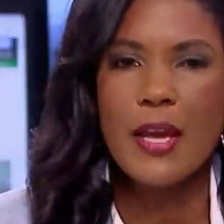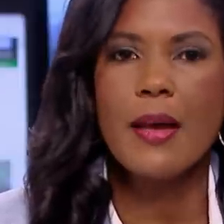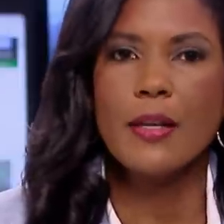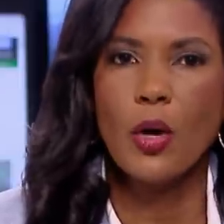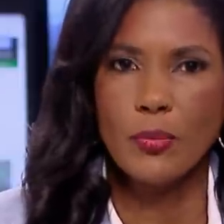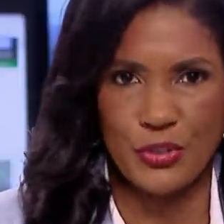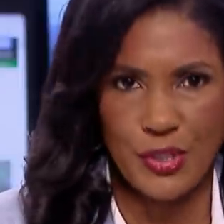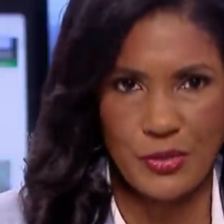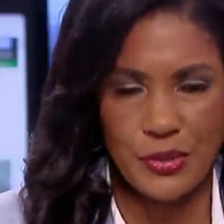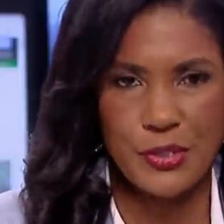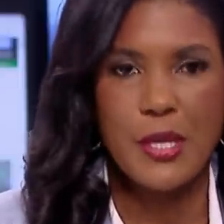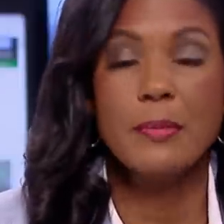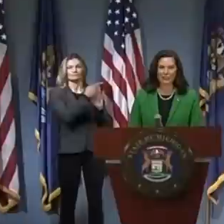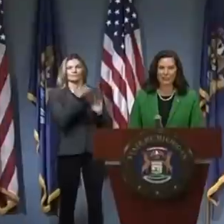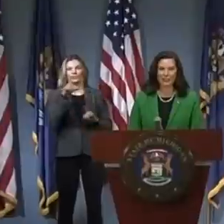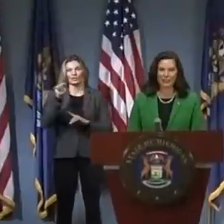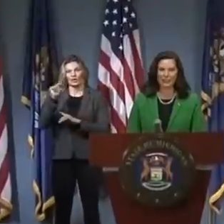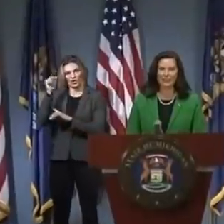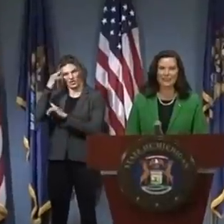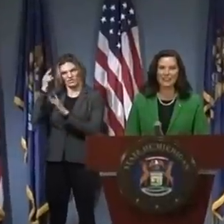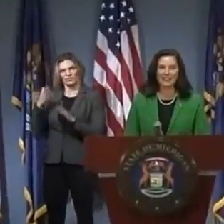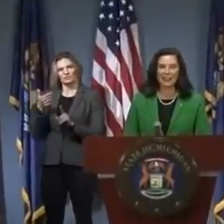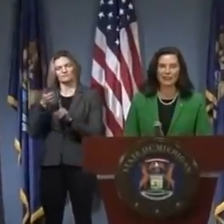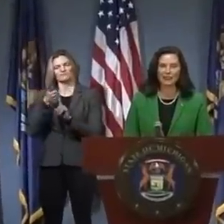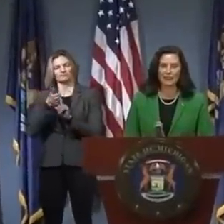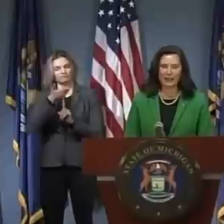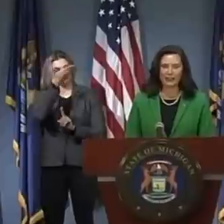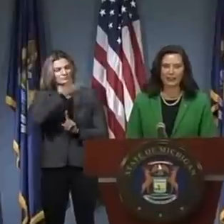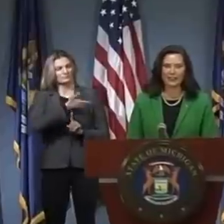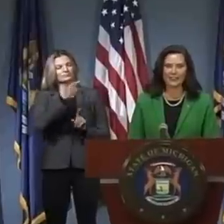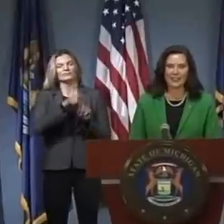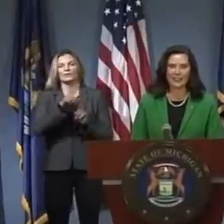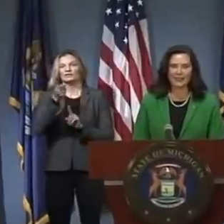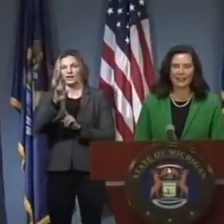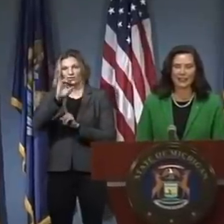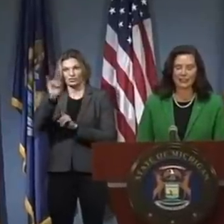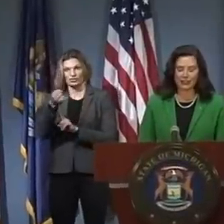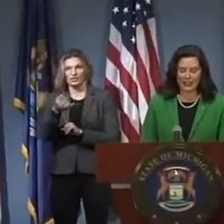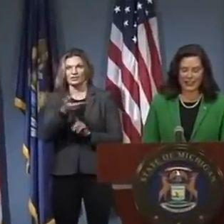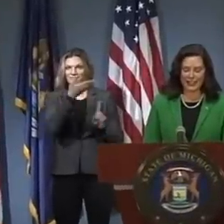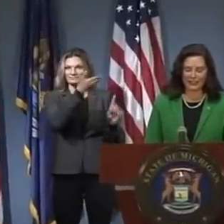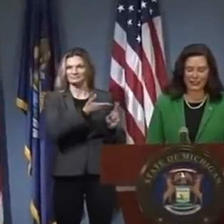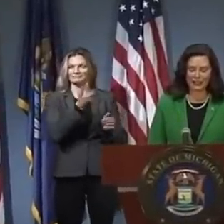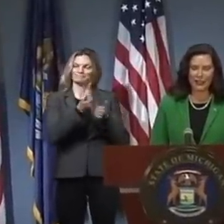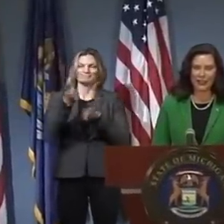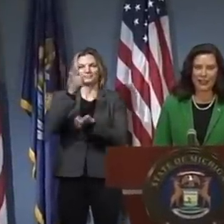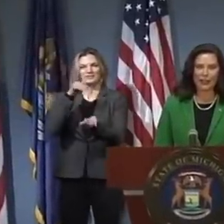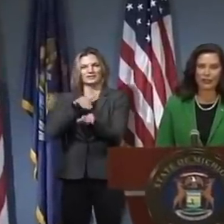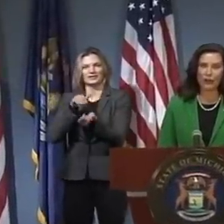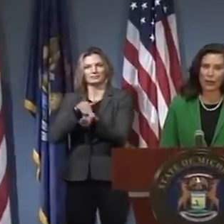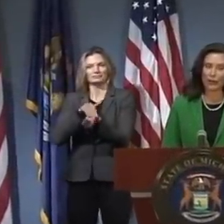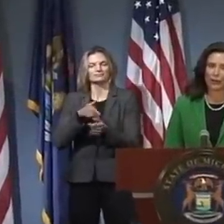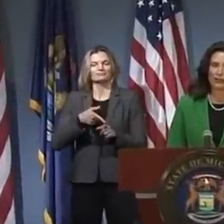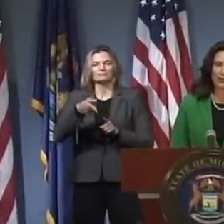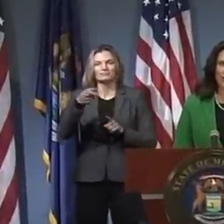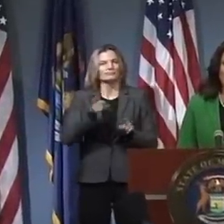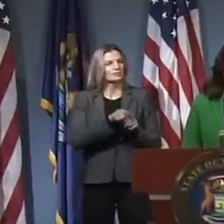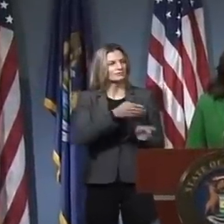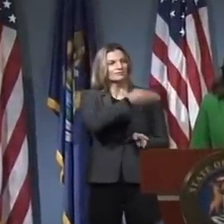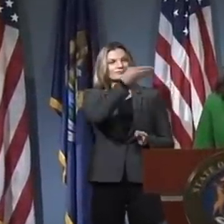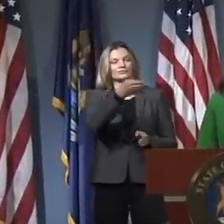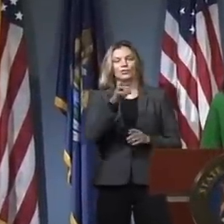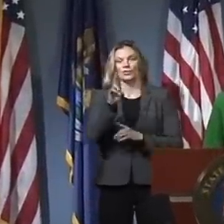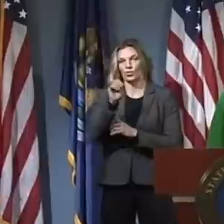schools, and homeless shelters. Meanwhile, health officials say cases remain stable and are starting to plateau across the state. That's despite